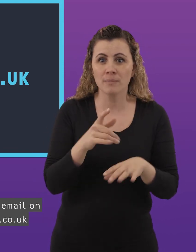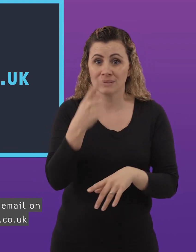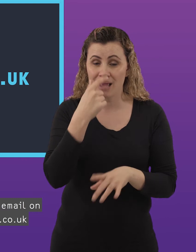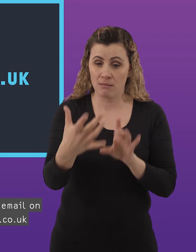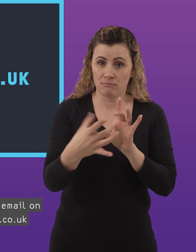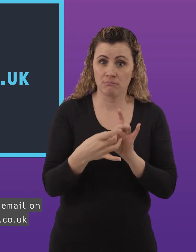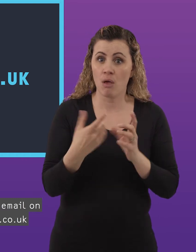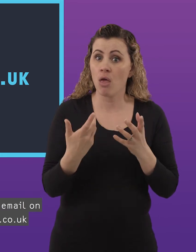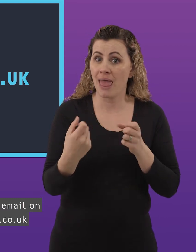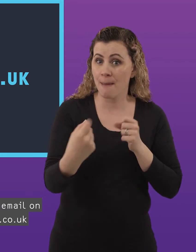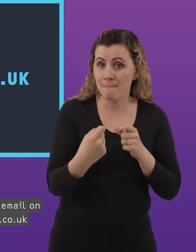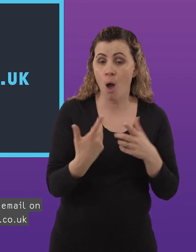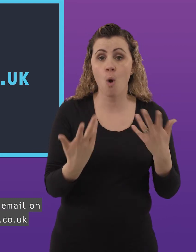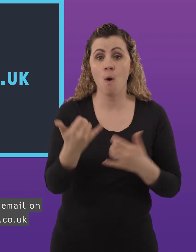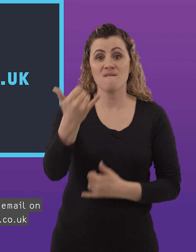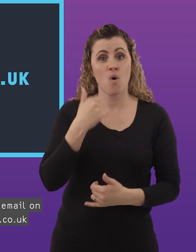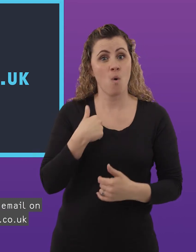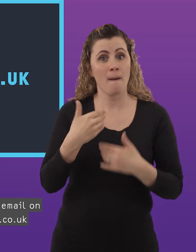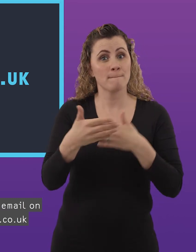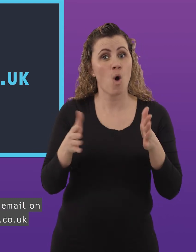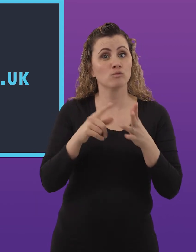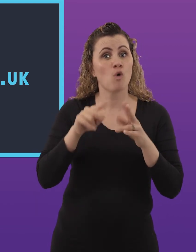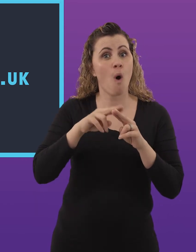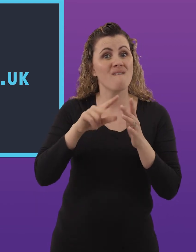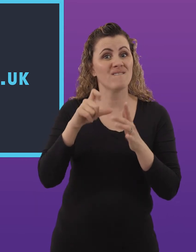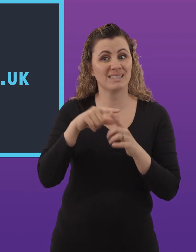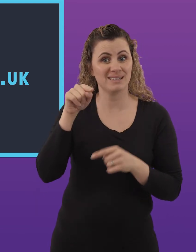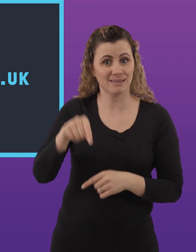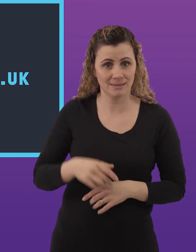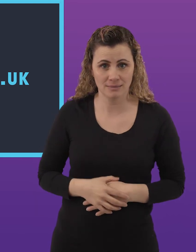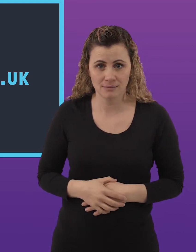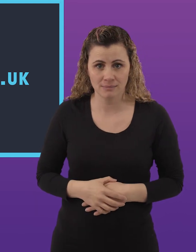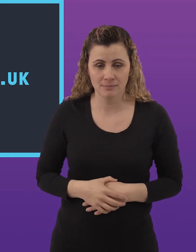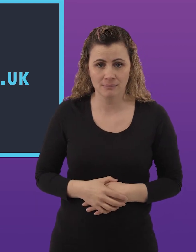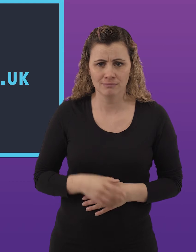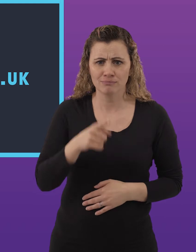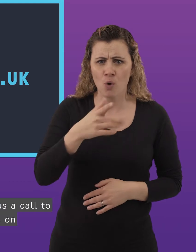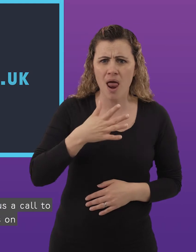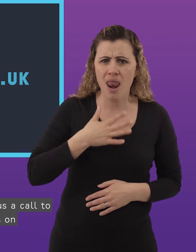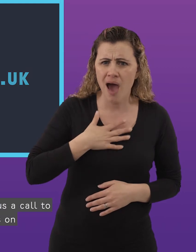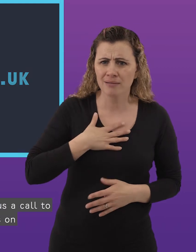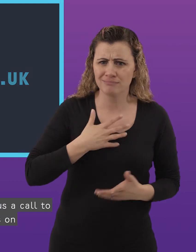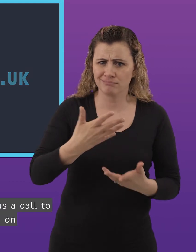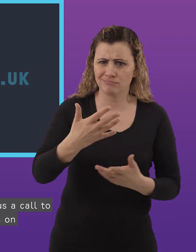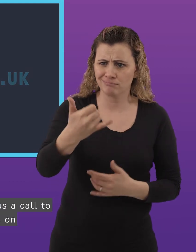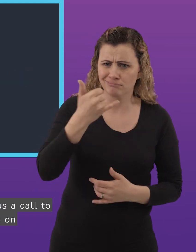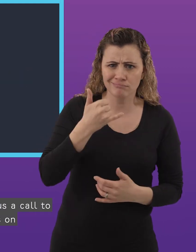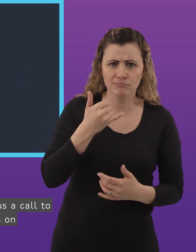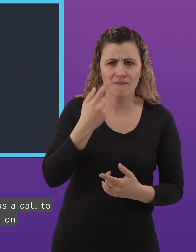2017.co.uk if you'd like to give us a call to find out what's on